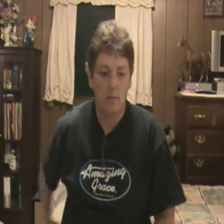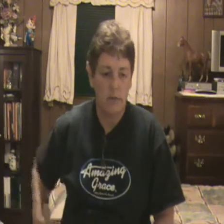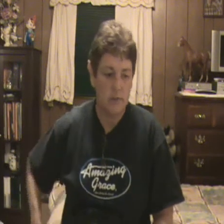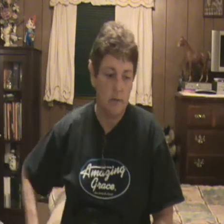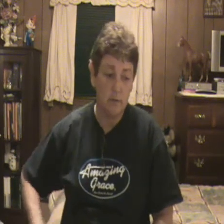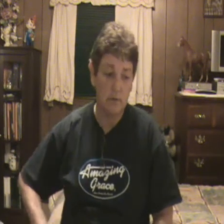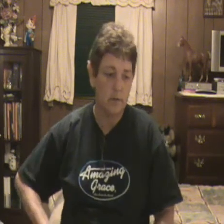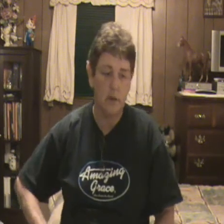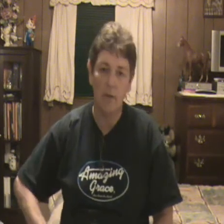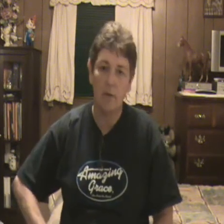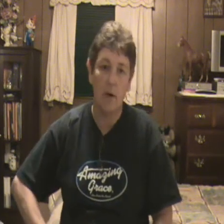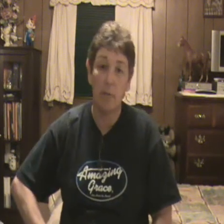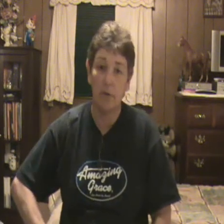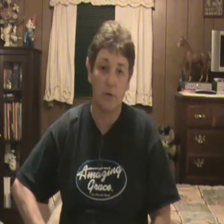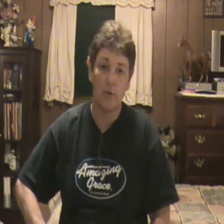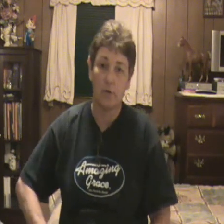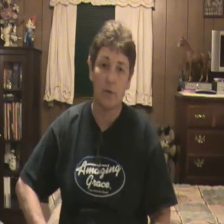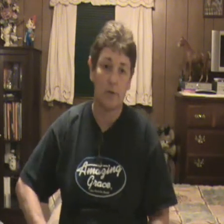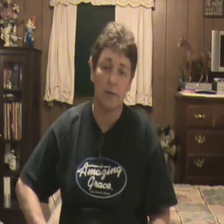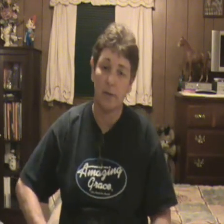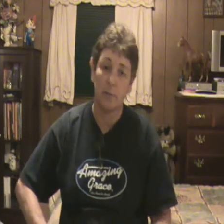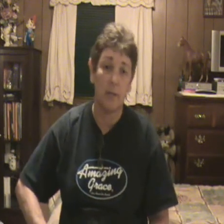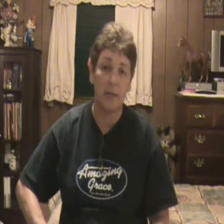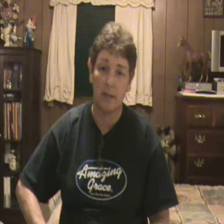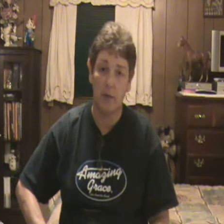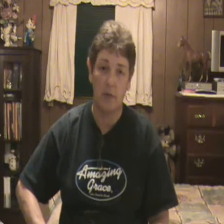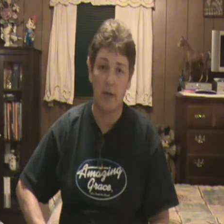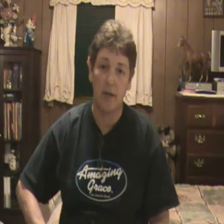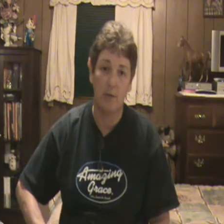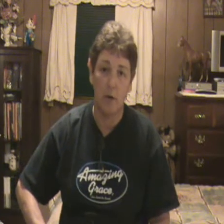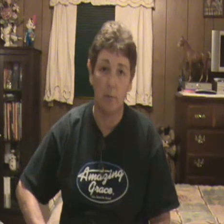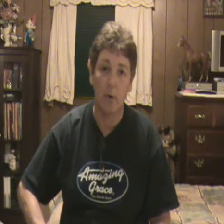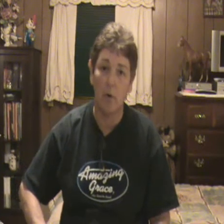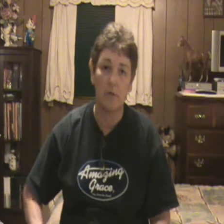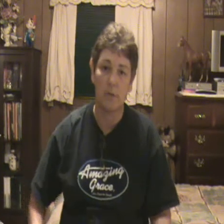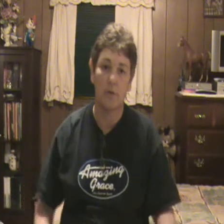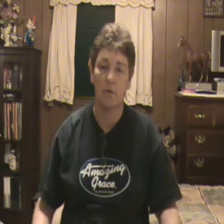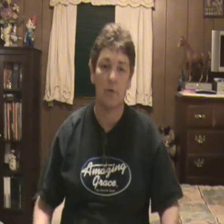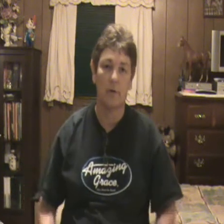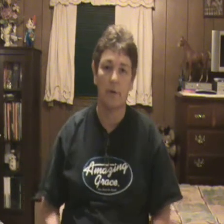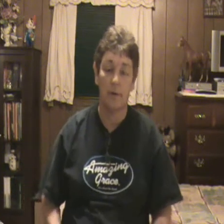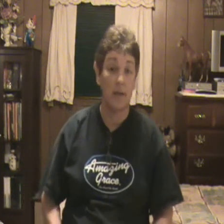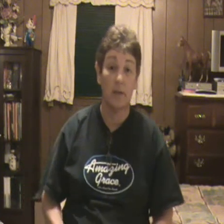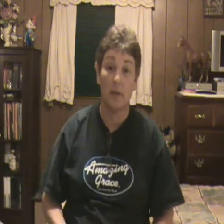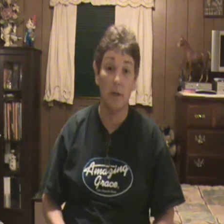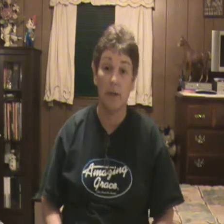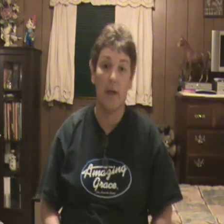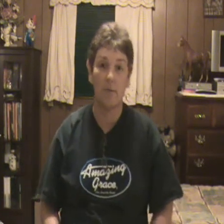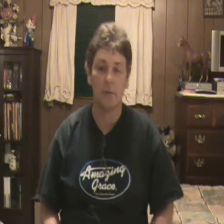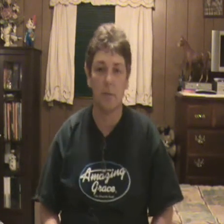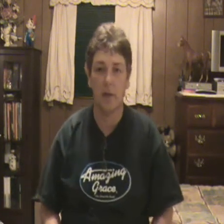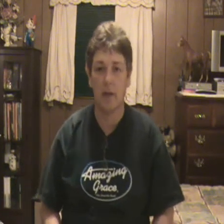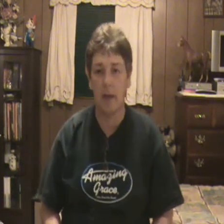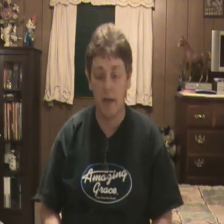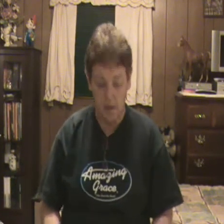which, you know, having elbow surgery is, you know, completely nothing like having an open heart surgery or taking a lung out or something like that.